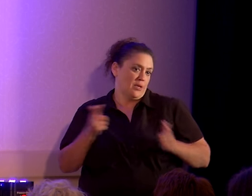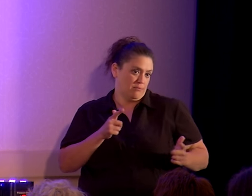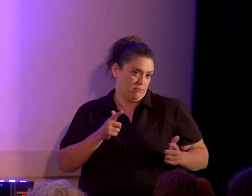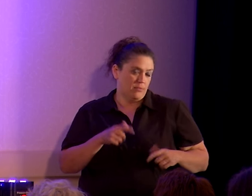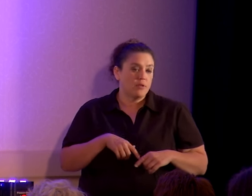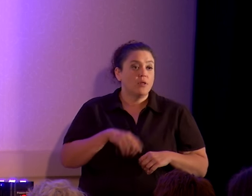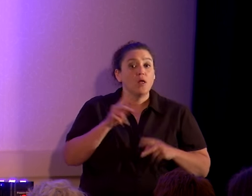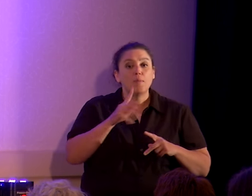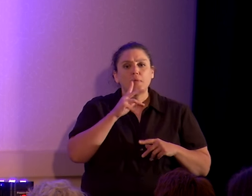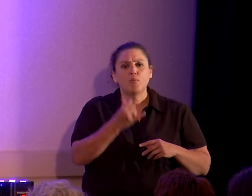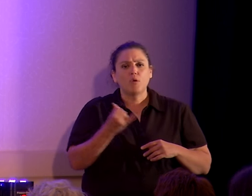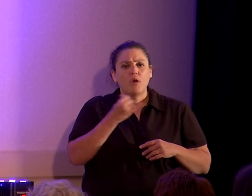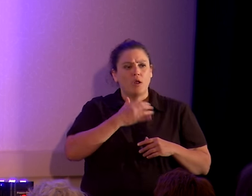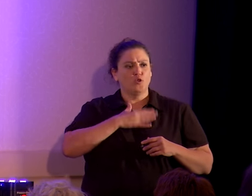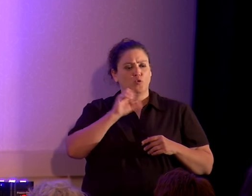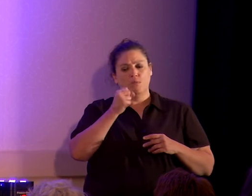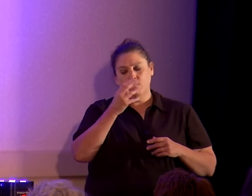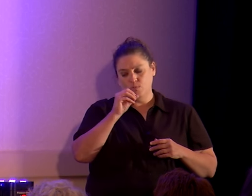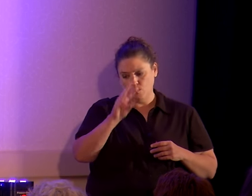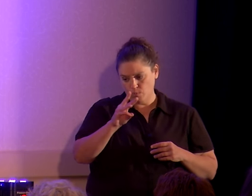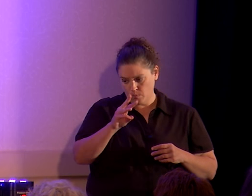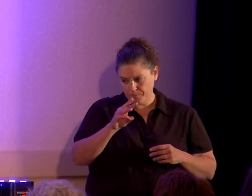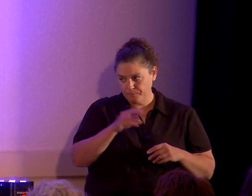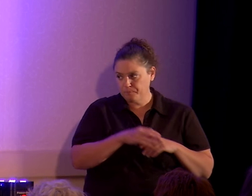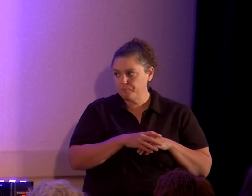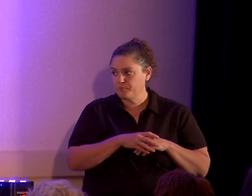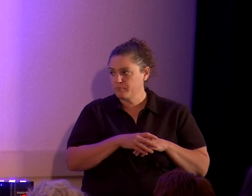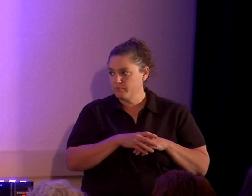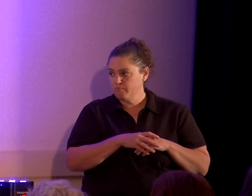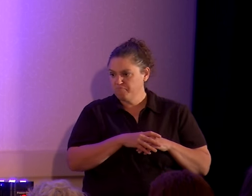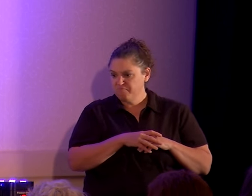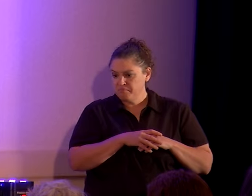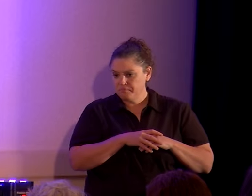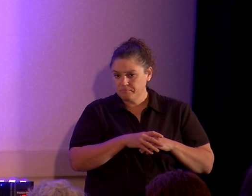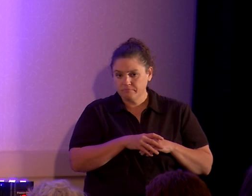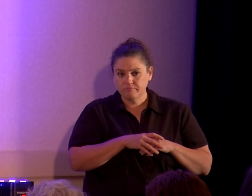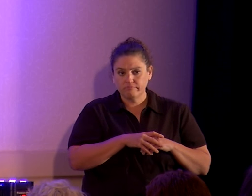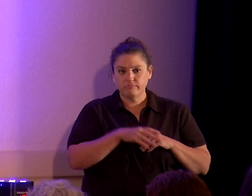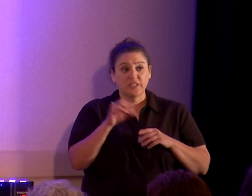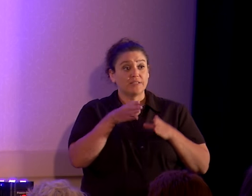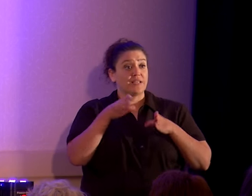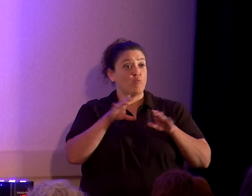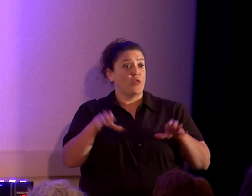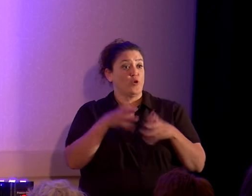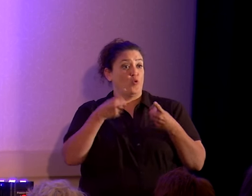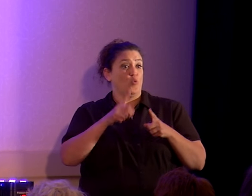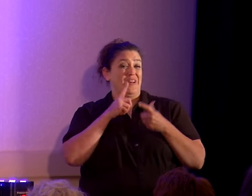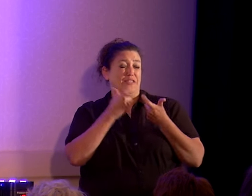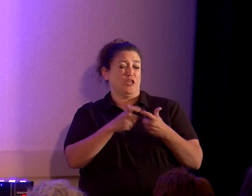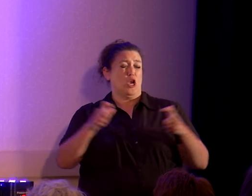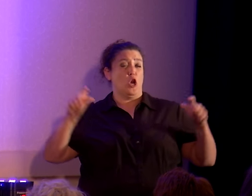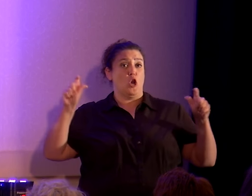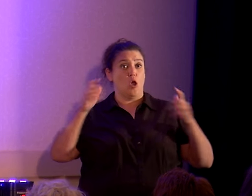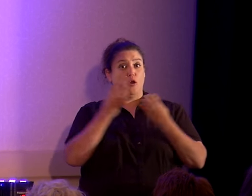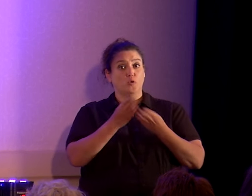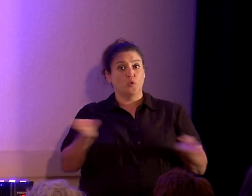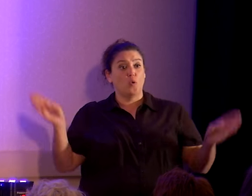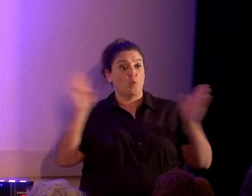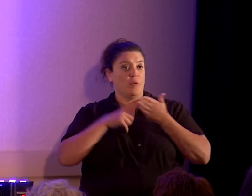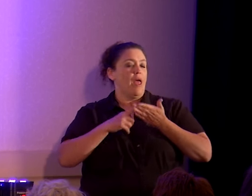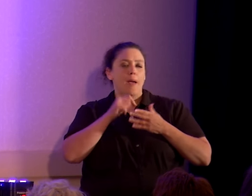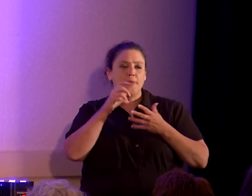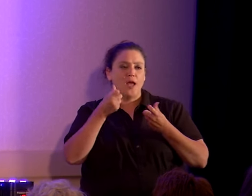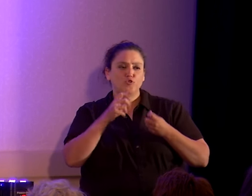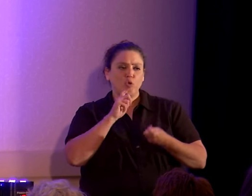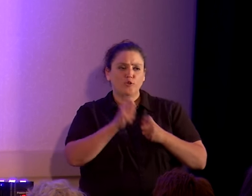People call into the show in the same way as I do when I'm doing a large public debate, I'm not necessarily trying to change their mind or at least